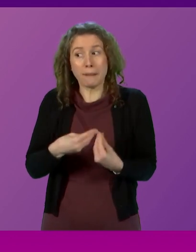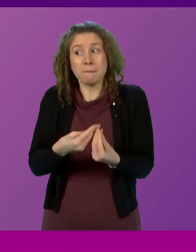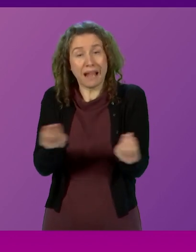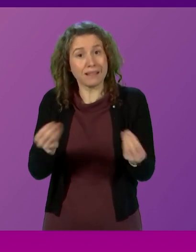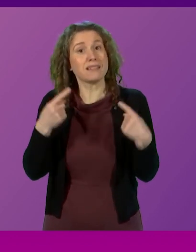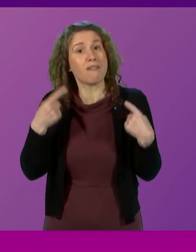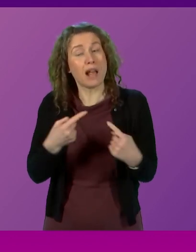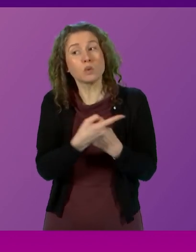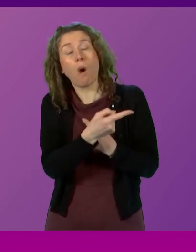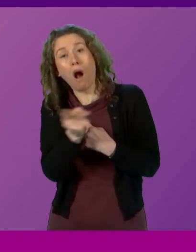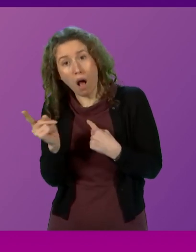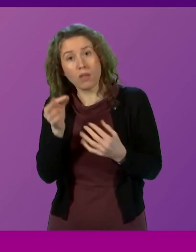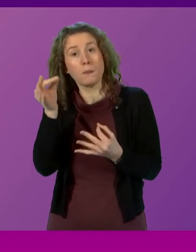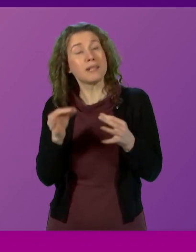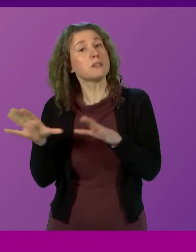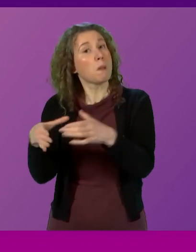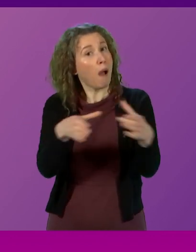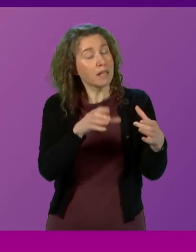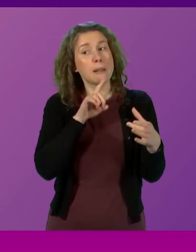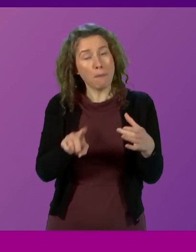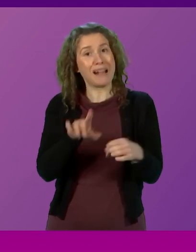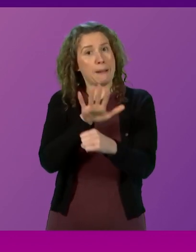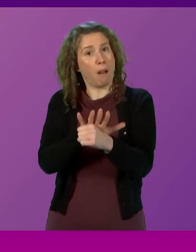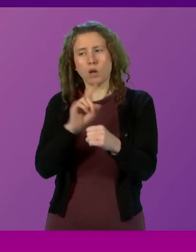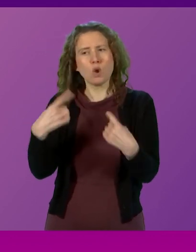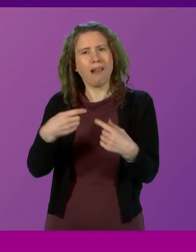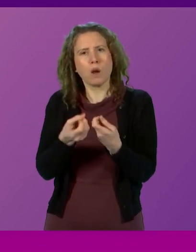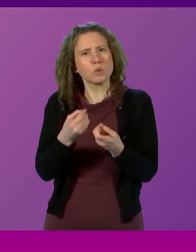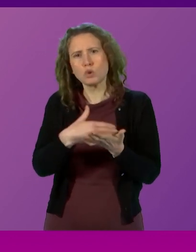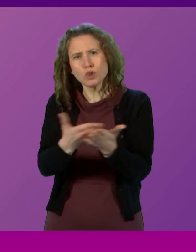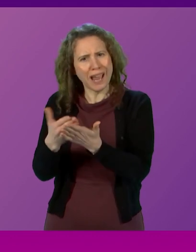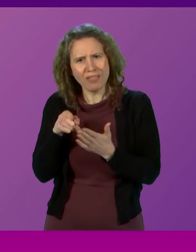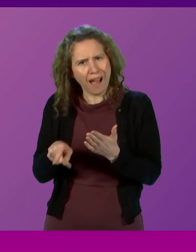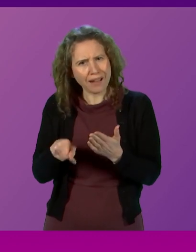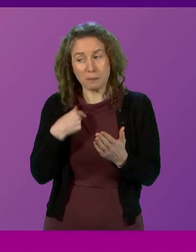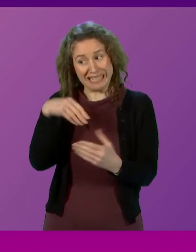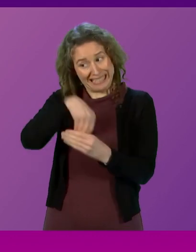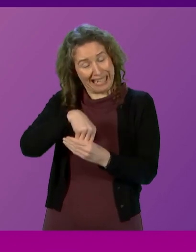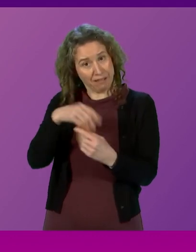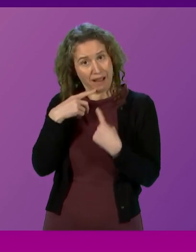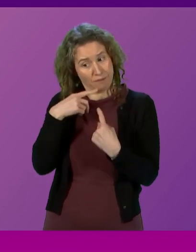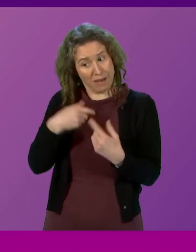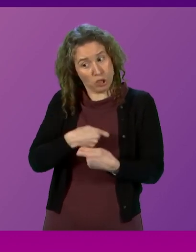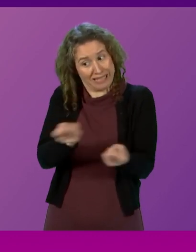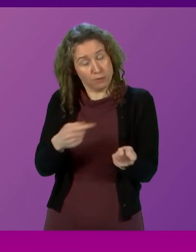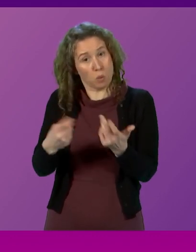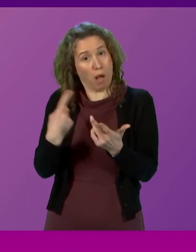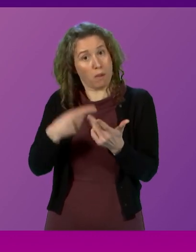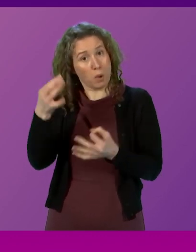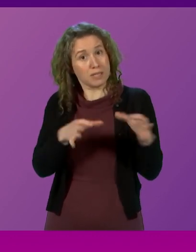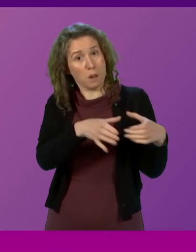to other political parties. So, I simply point out